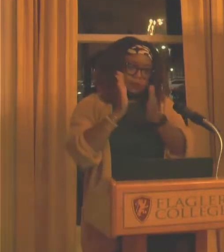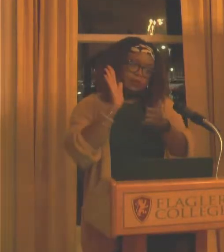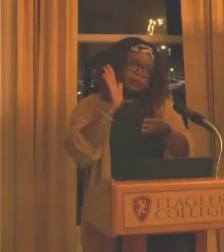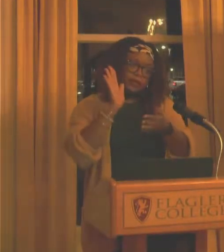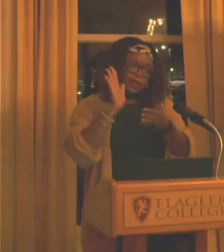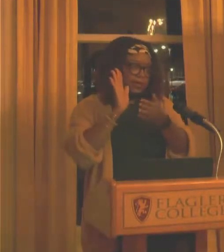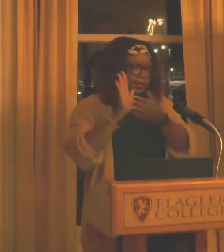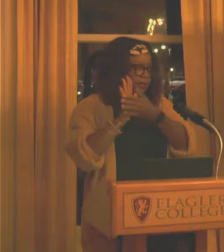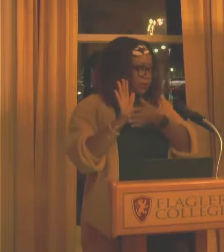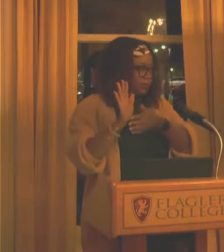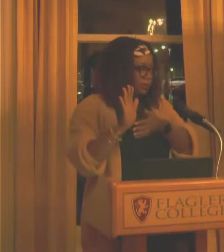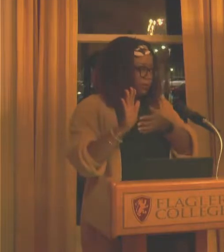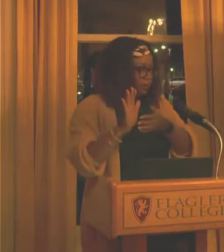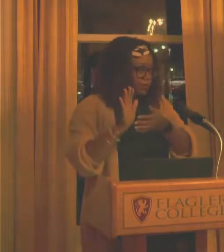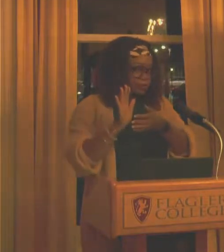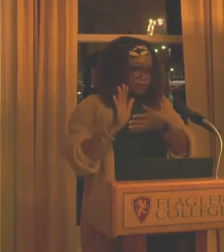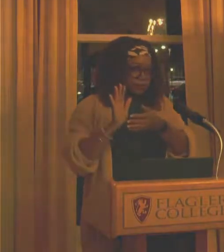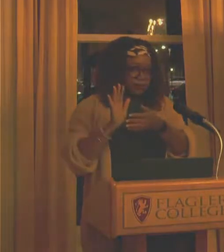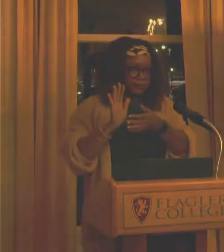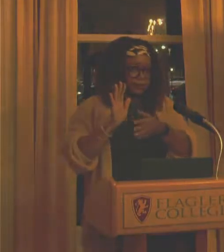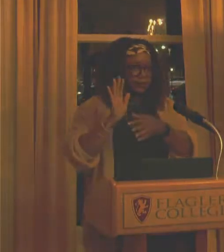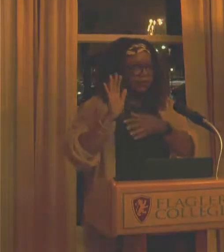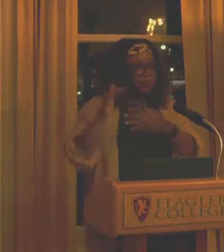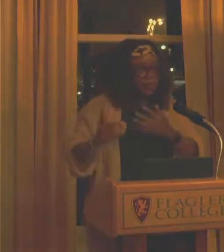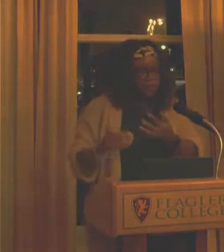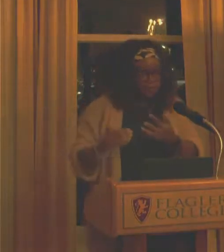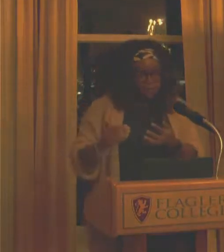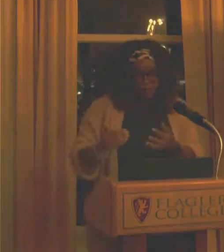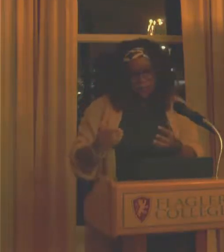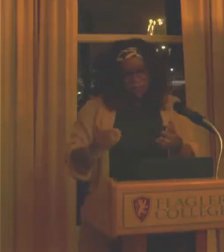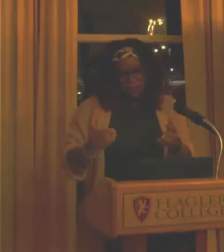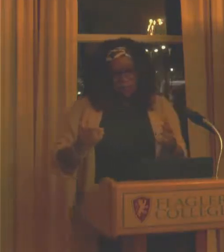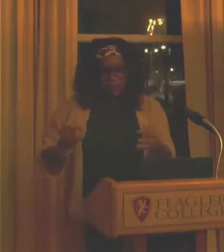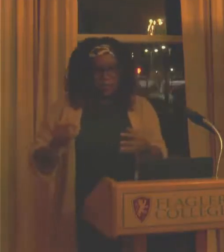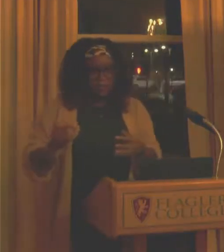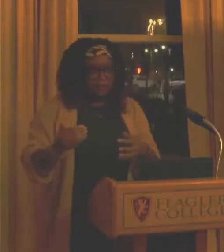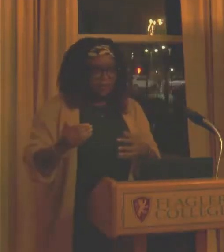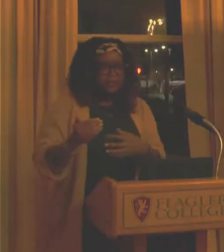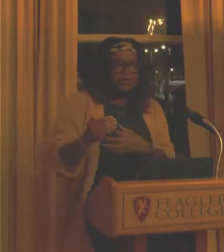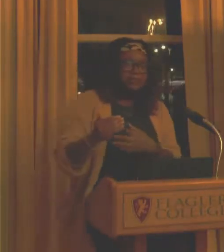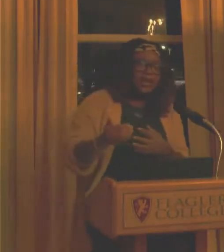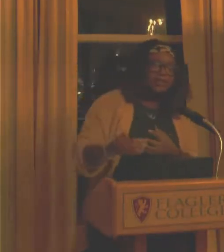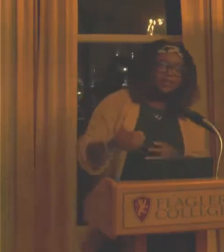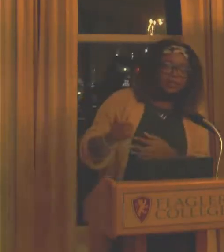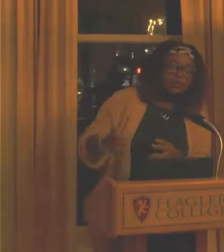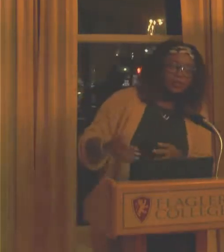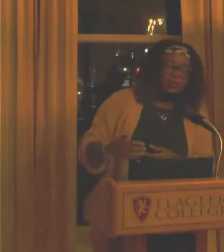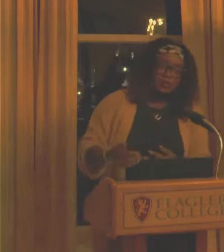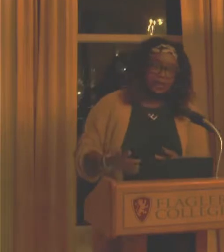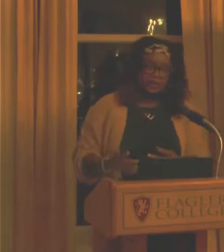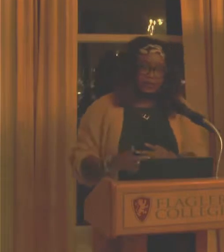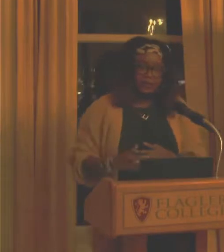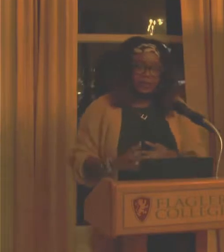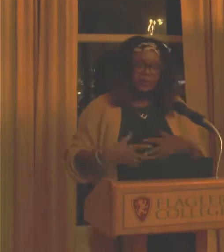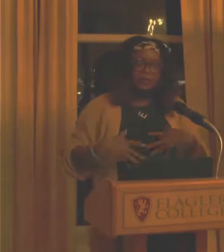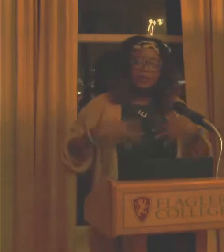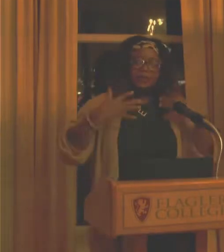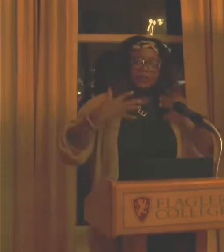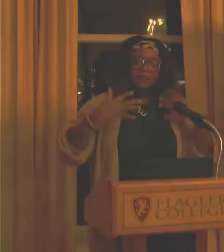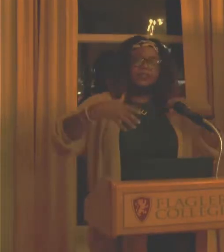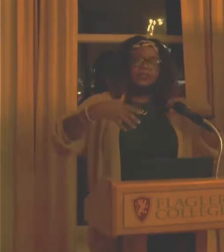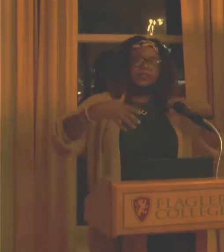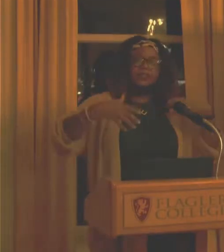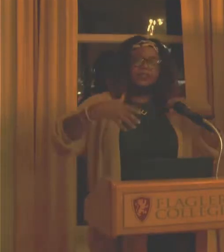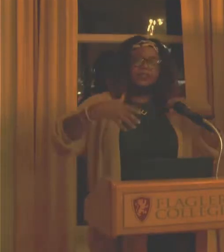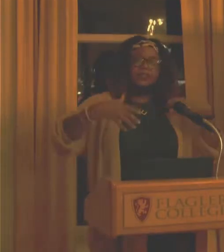And it's more of like an intimate experience. So as an artist, you can, you can, you have some control over that, about what